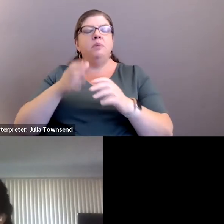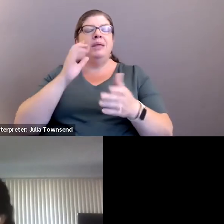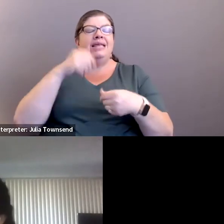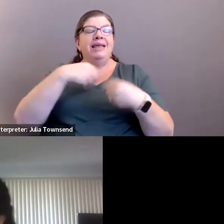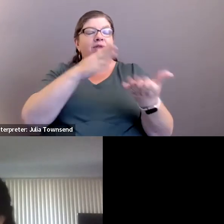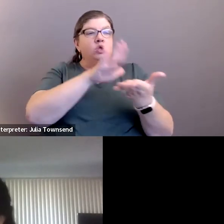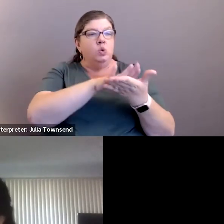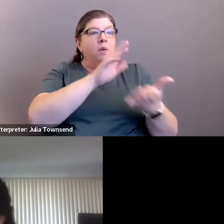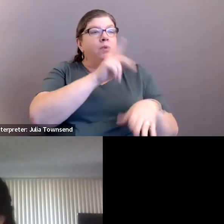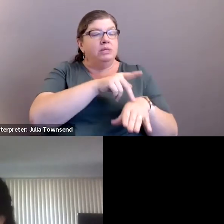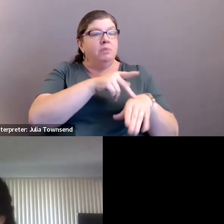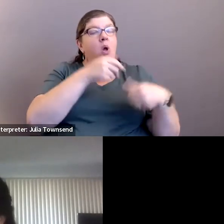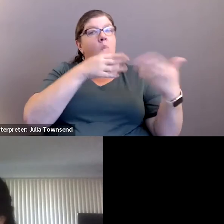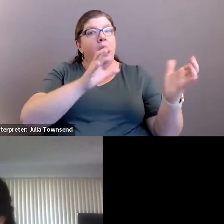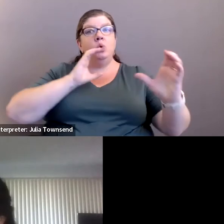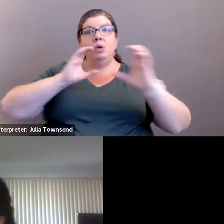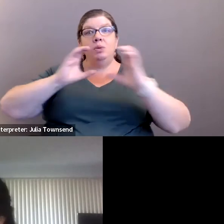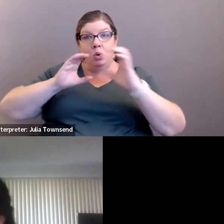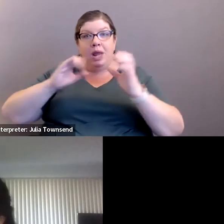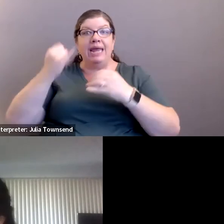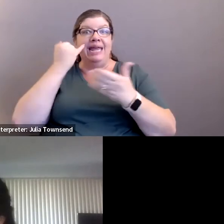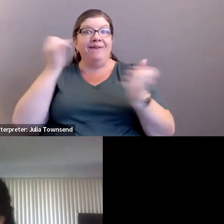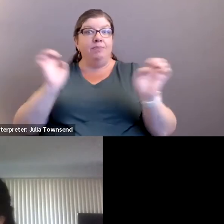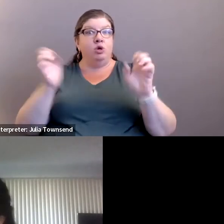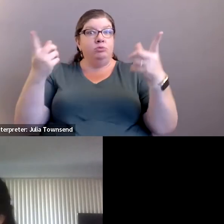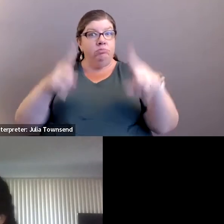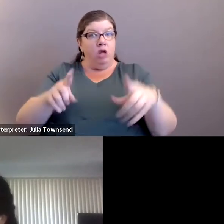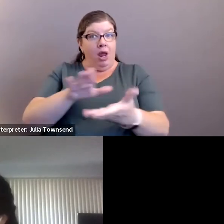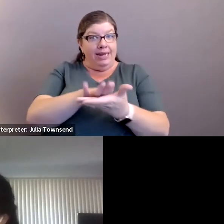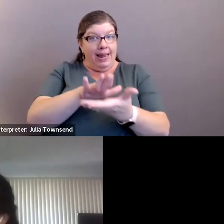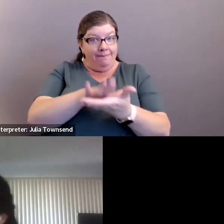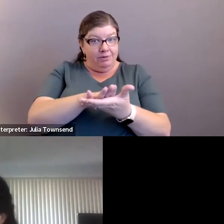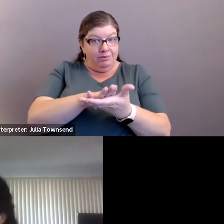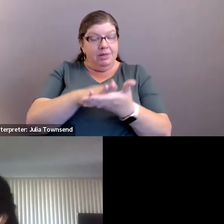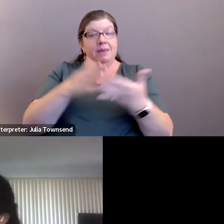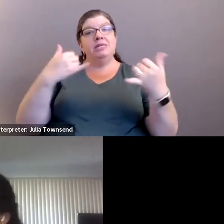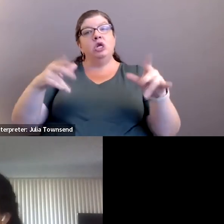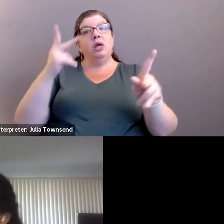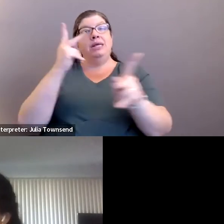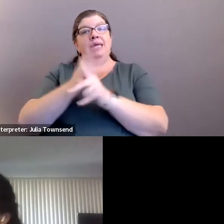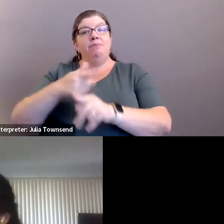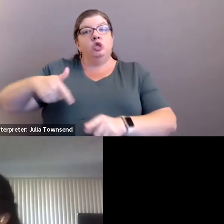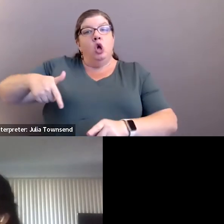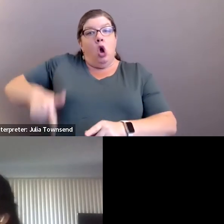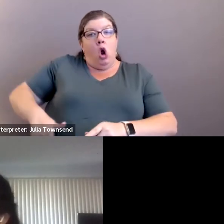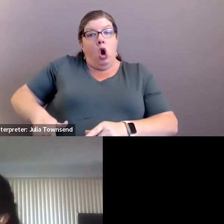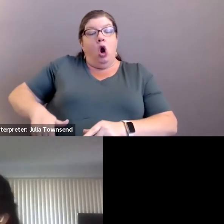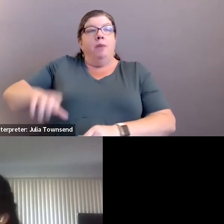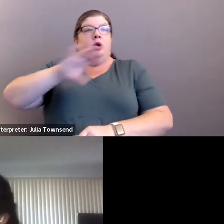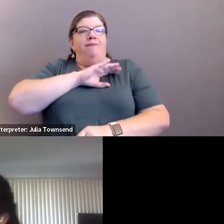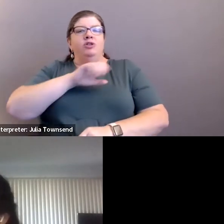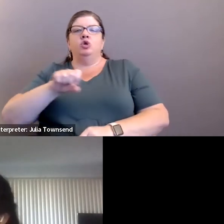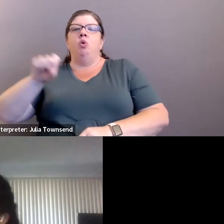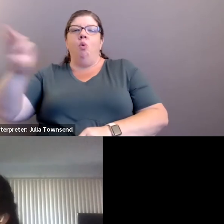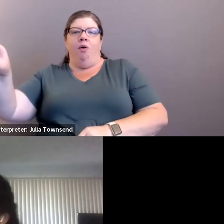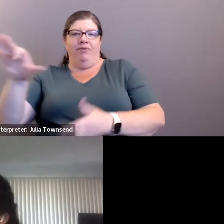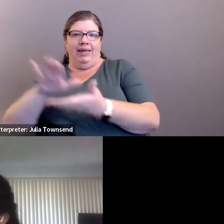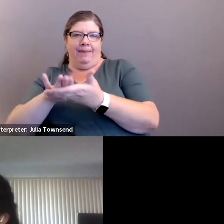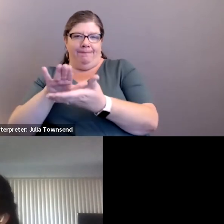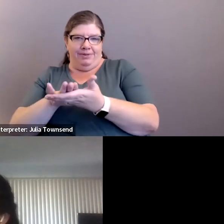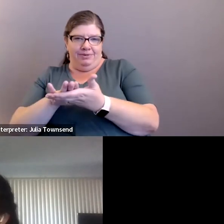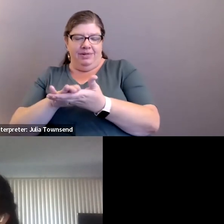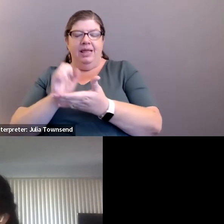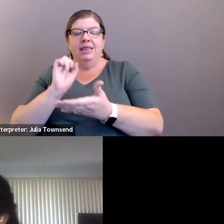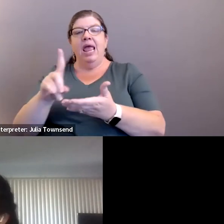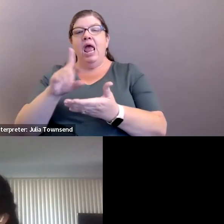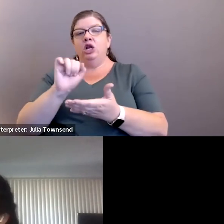communication in case there is an emergency on campus, but keeps armed officers stationed off campus. The